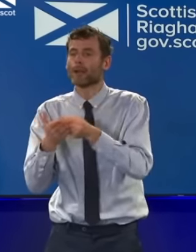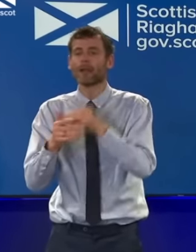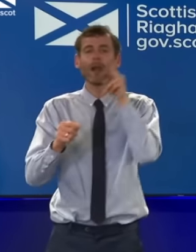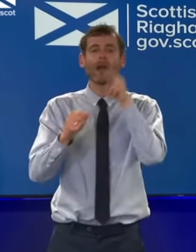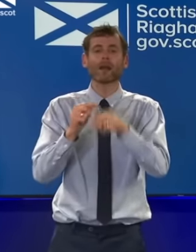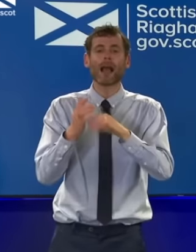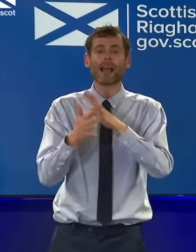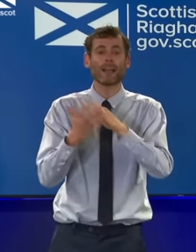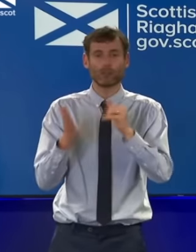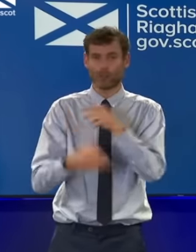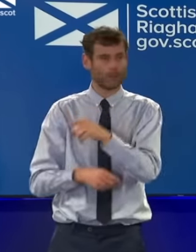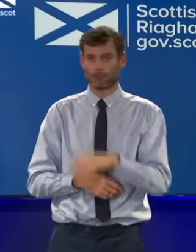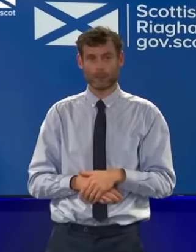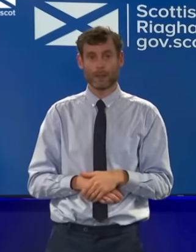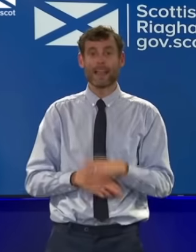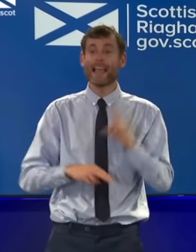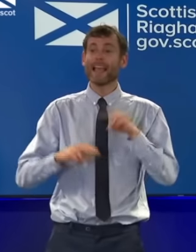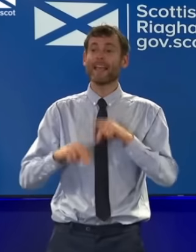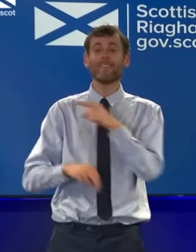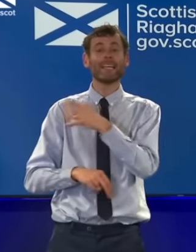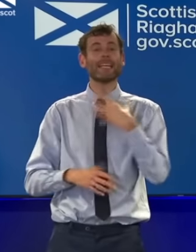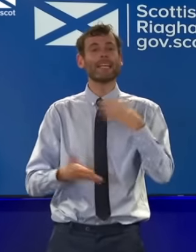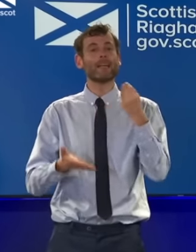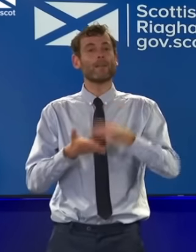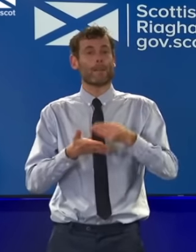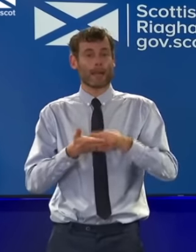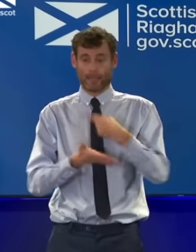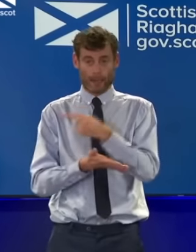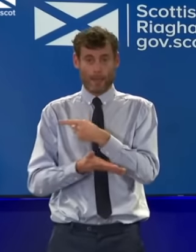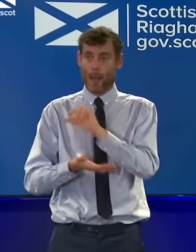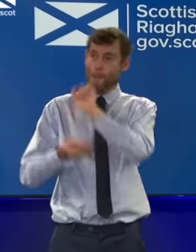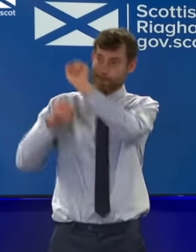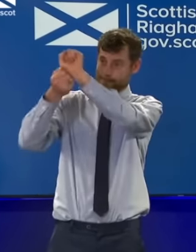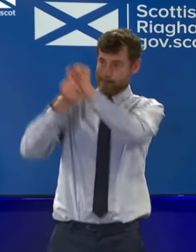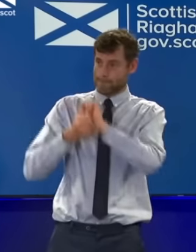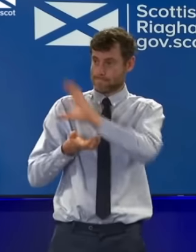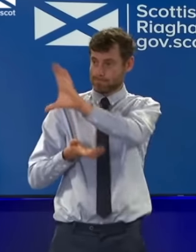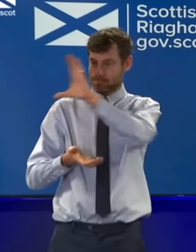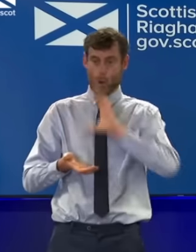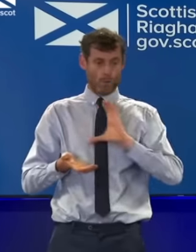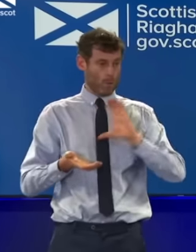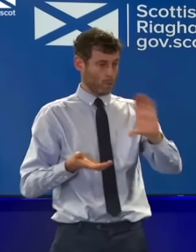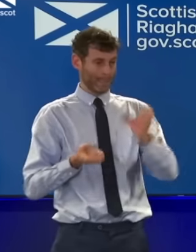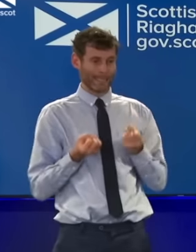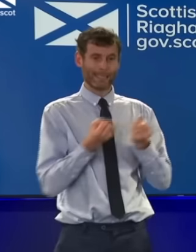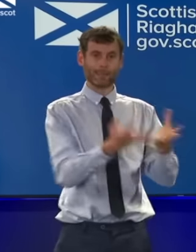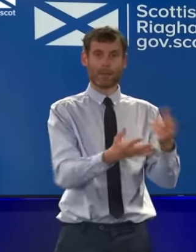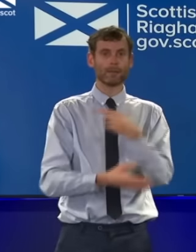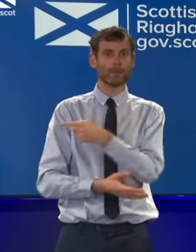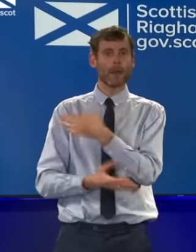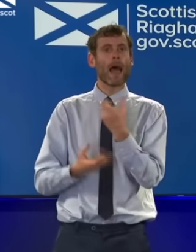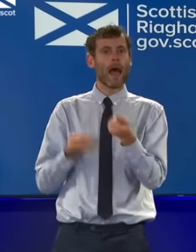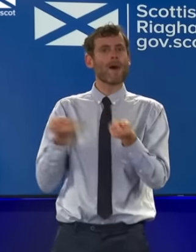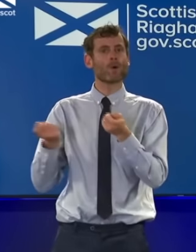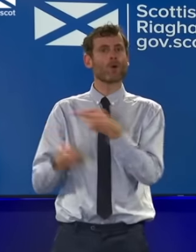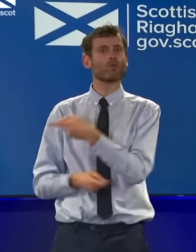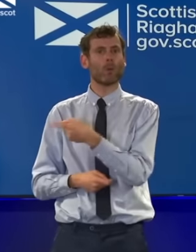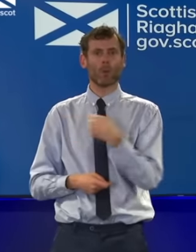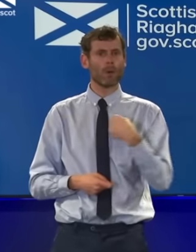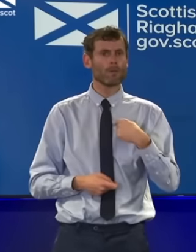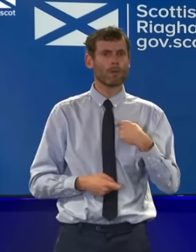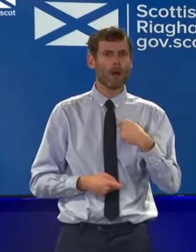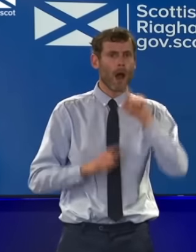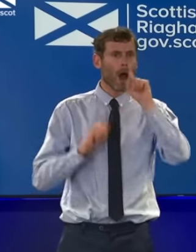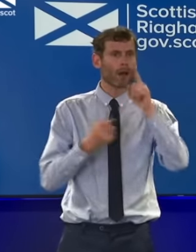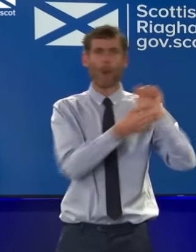would be able to do that and it's a sensible thing to be doing right now to help shield the economy from the pressures of this. I don't have